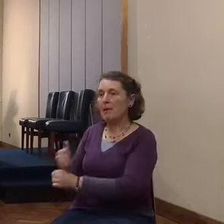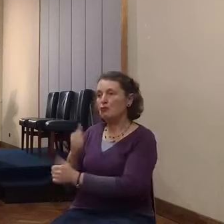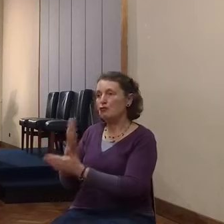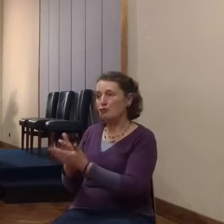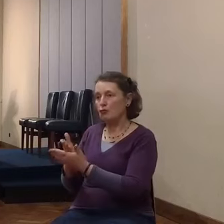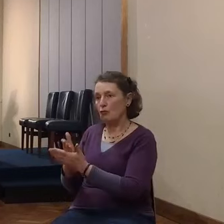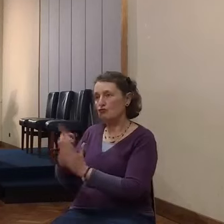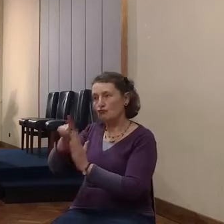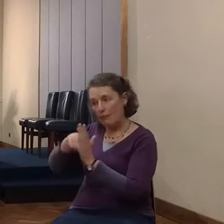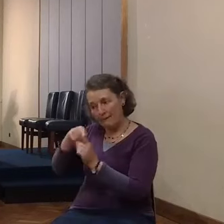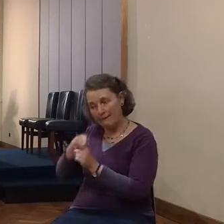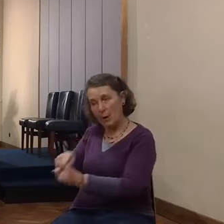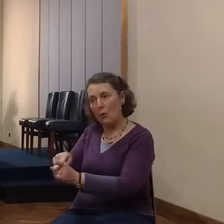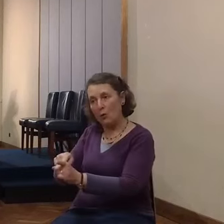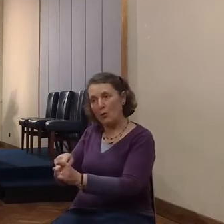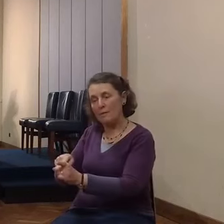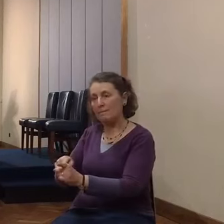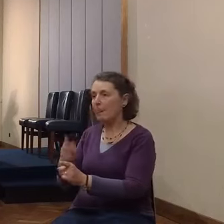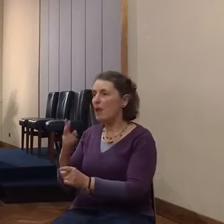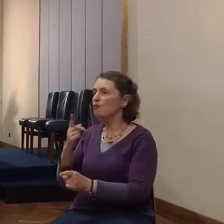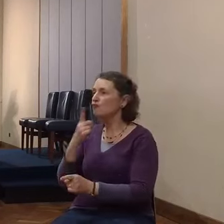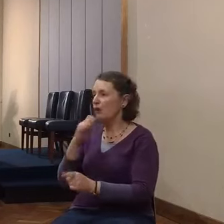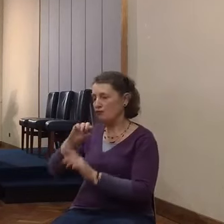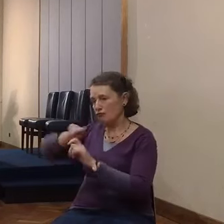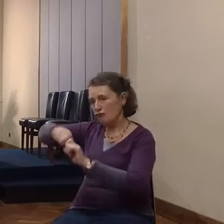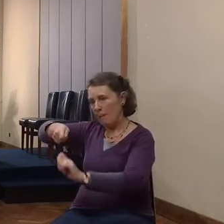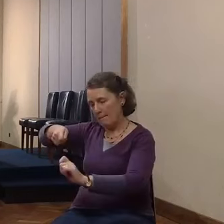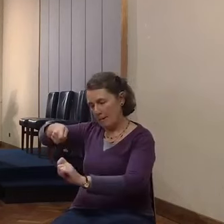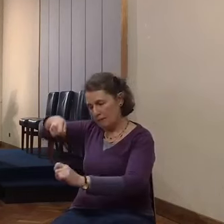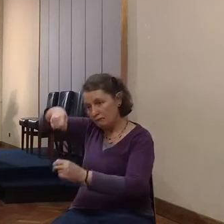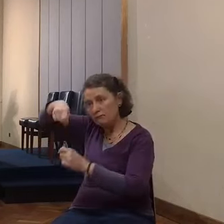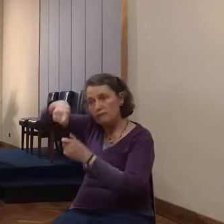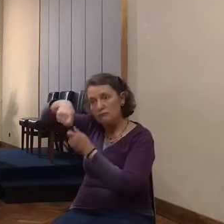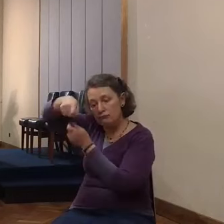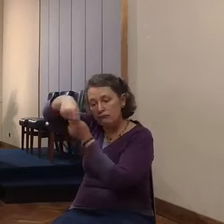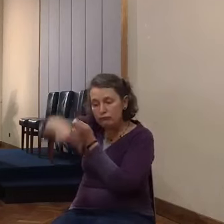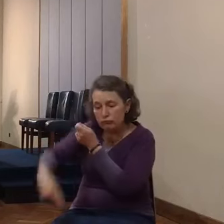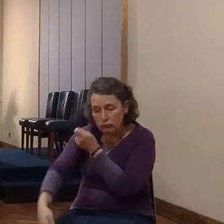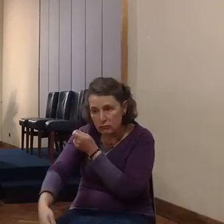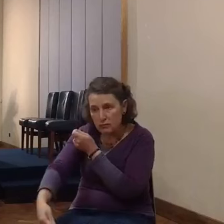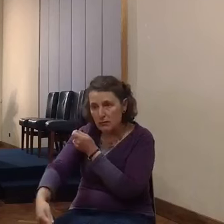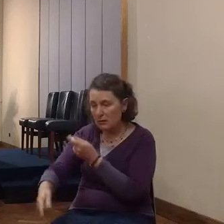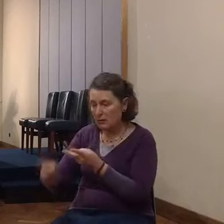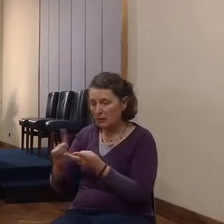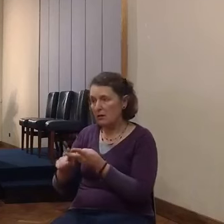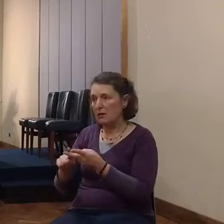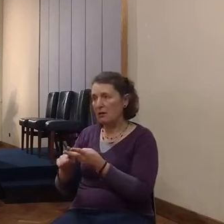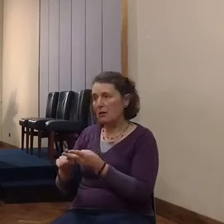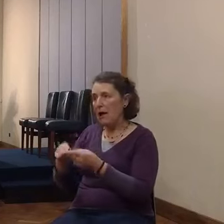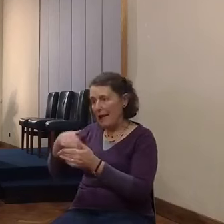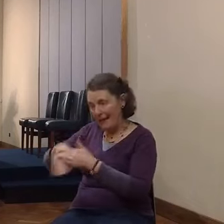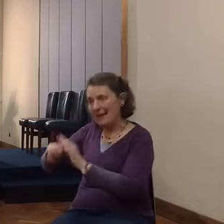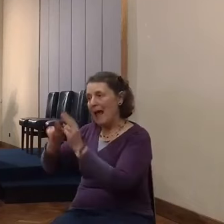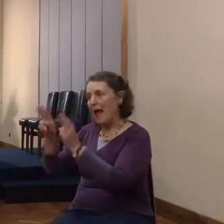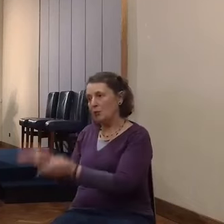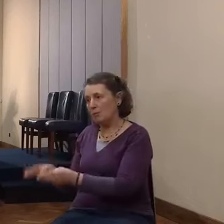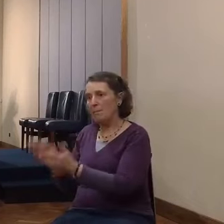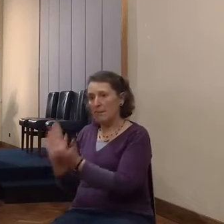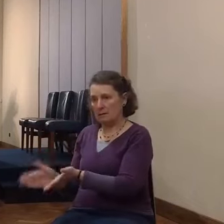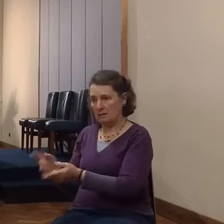and they had to be in the house. My, the warriors of Israel couldn't be expected to